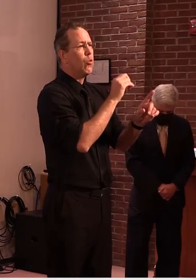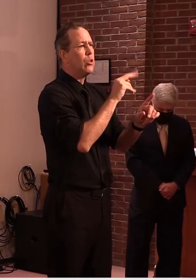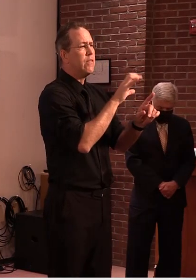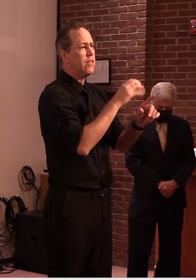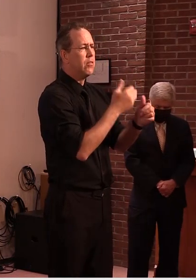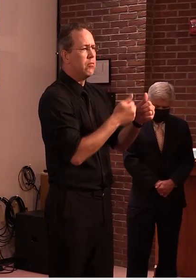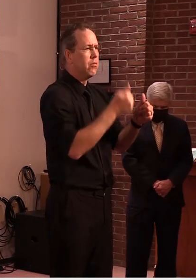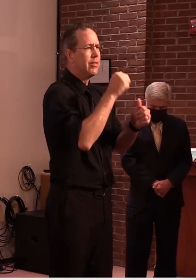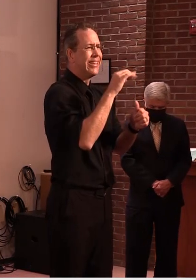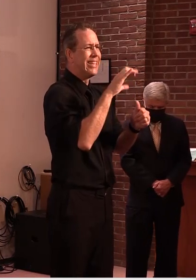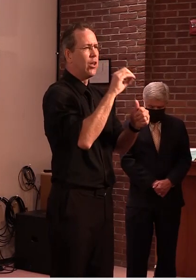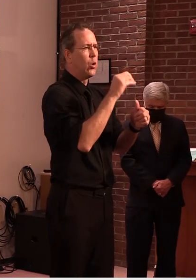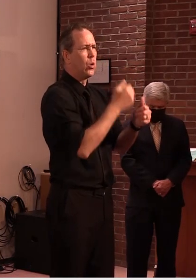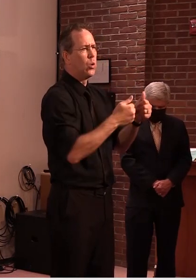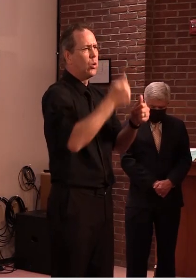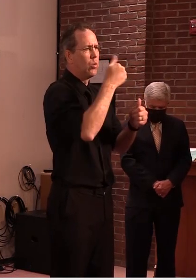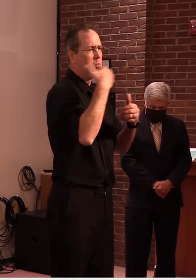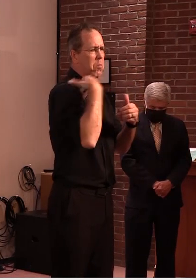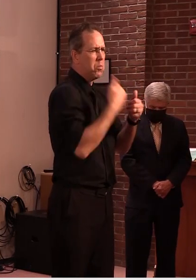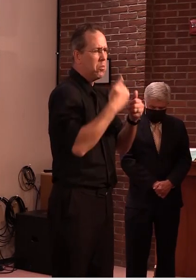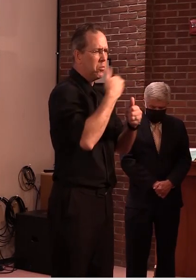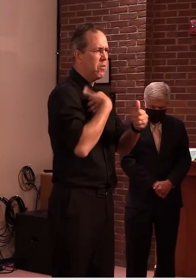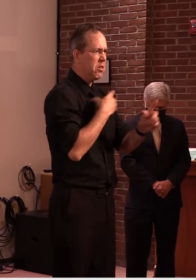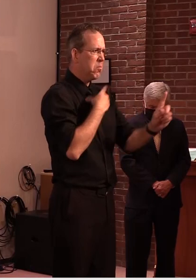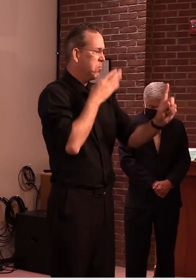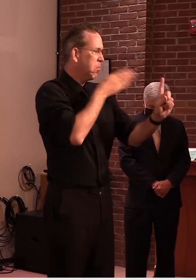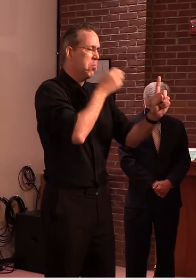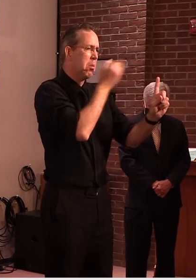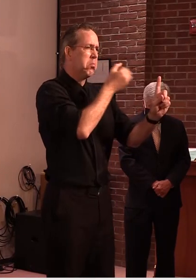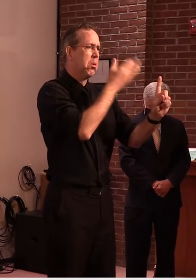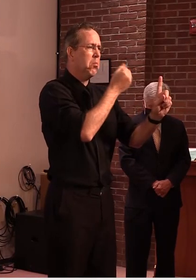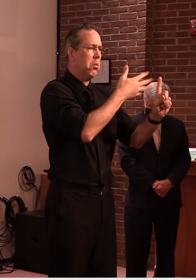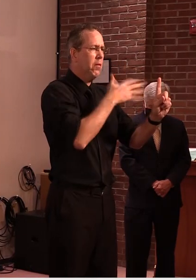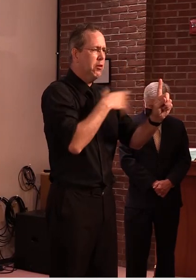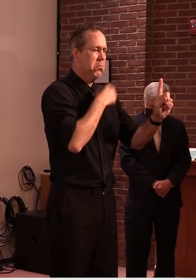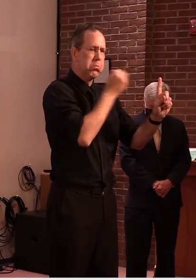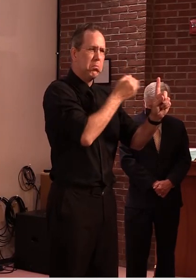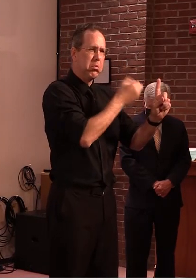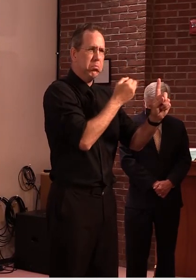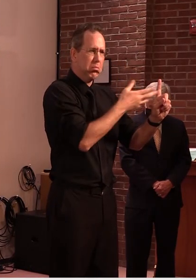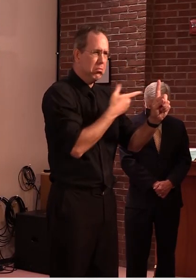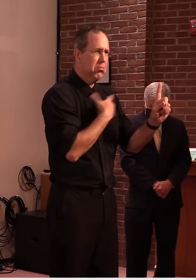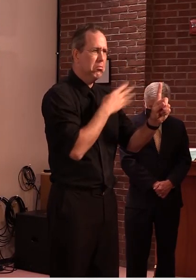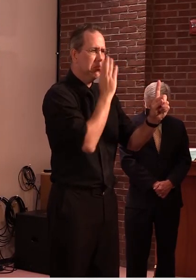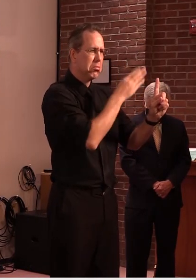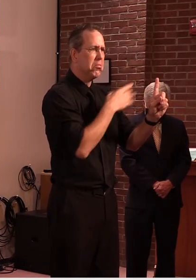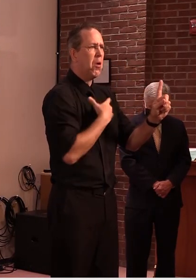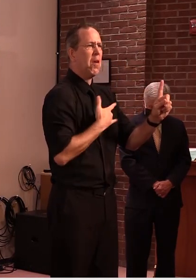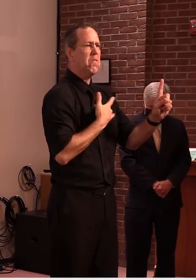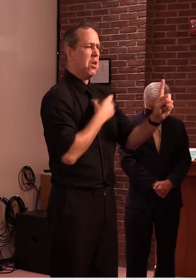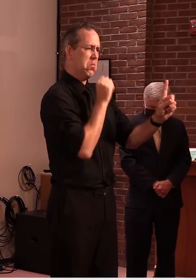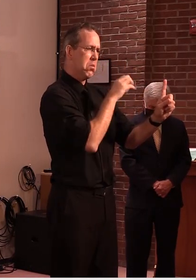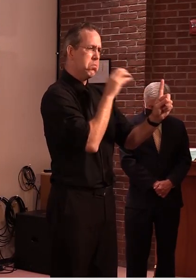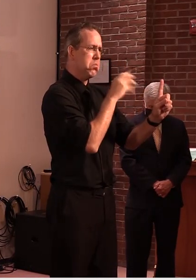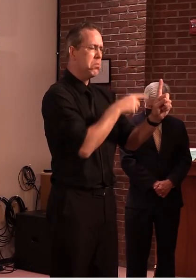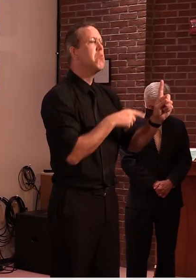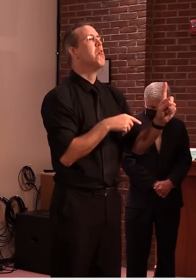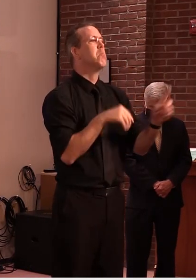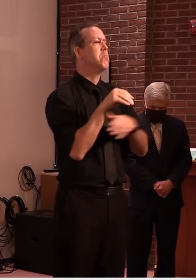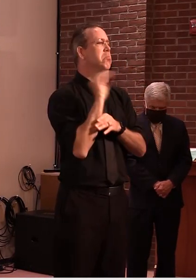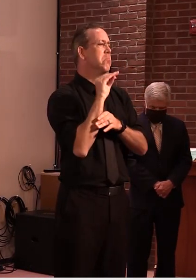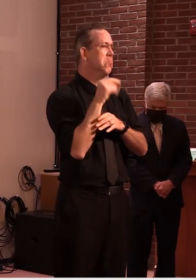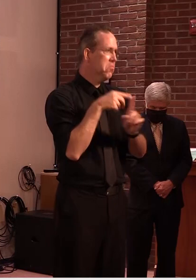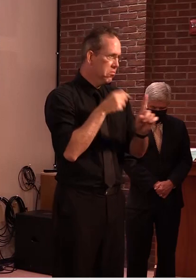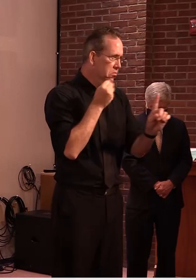clearly where um we are are here in vermont um i'm feeling better about it and i'm actually feeling much better after